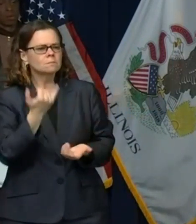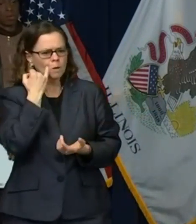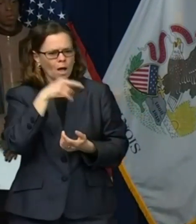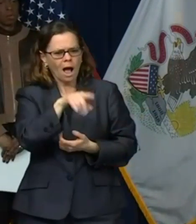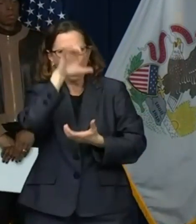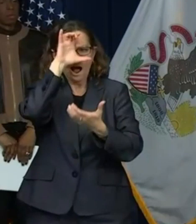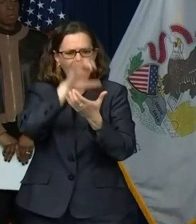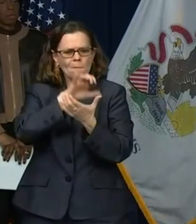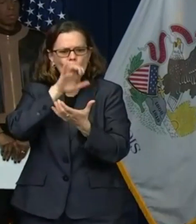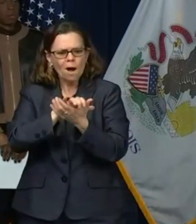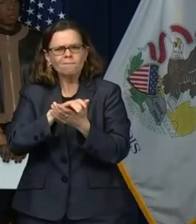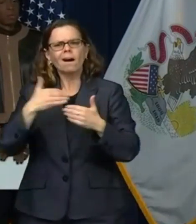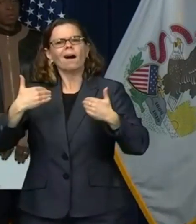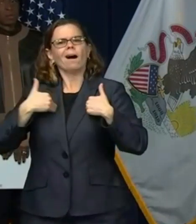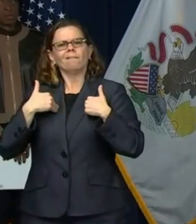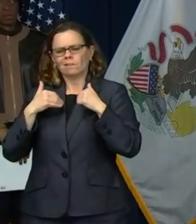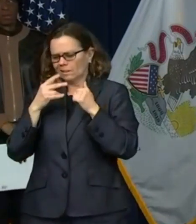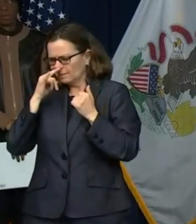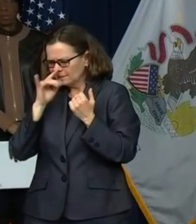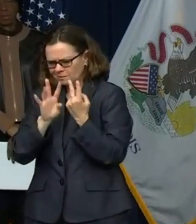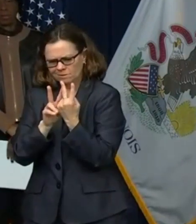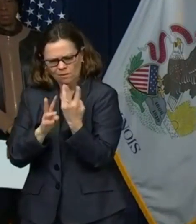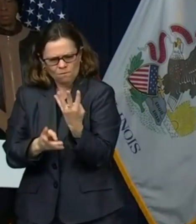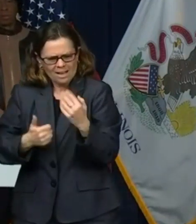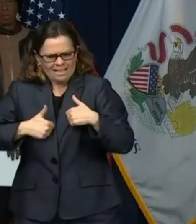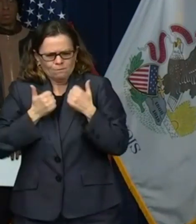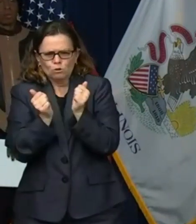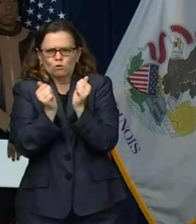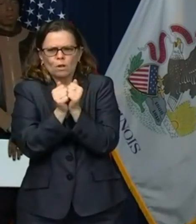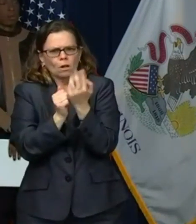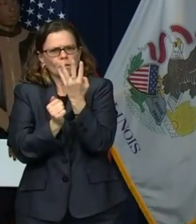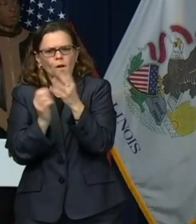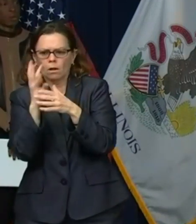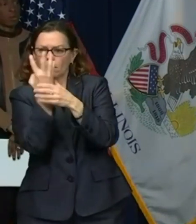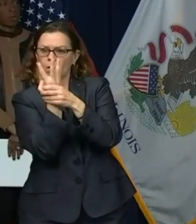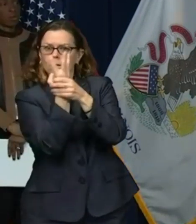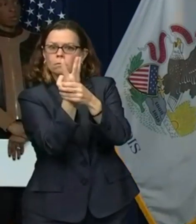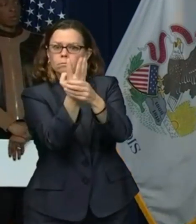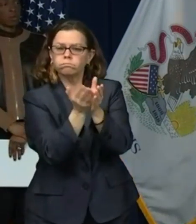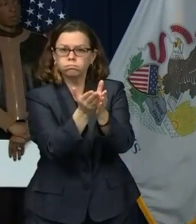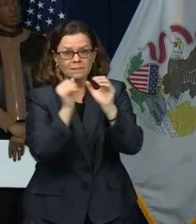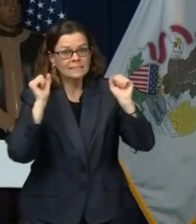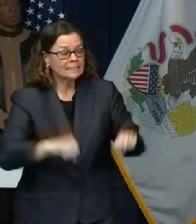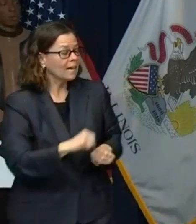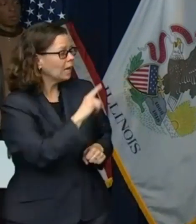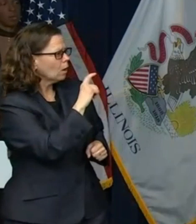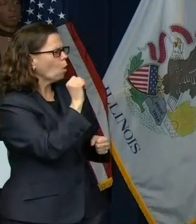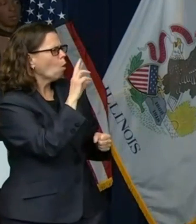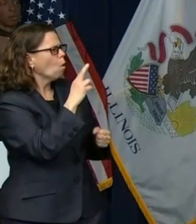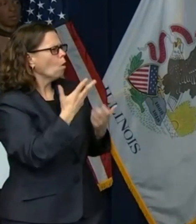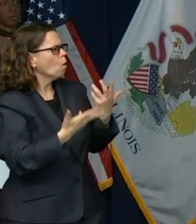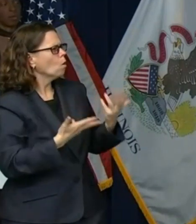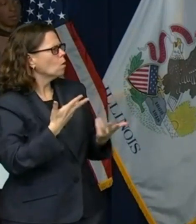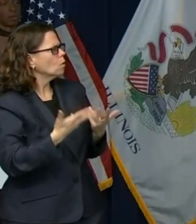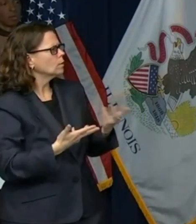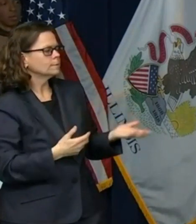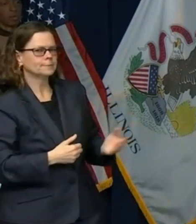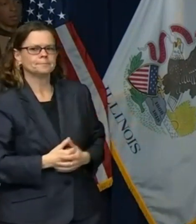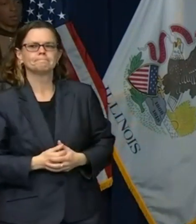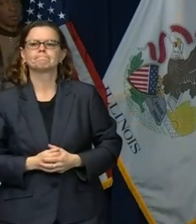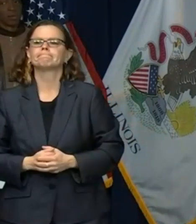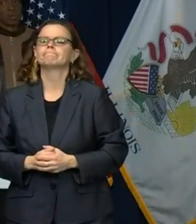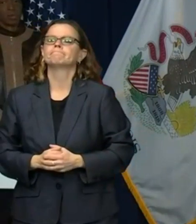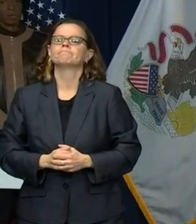home? Can there be more than two people in the boat if they are direct family members? It's not dictated in our executive